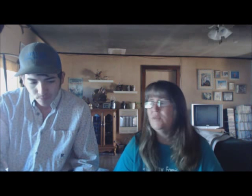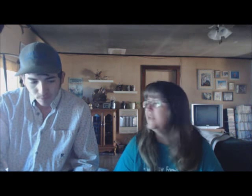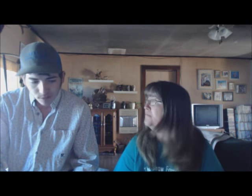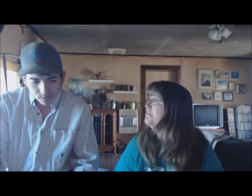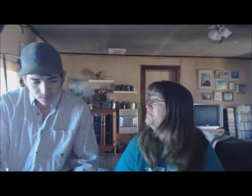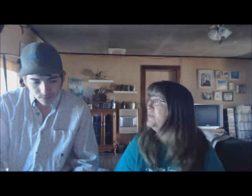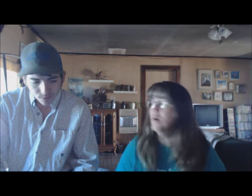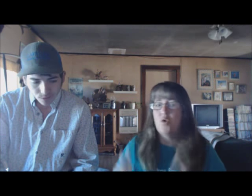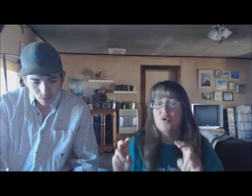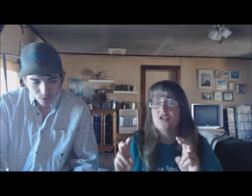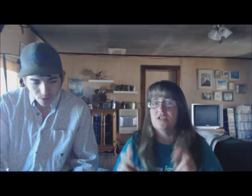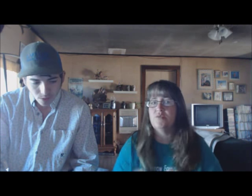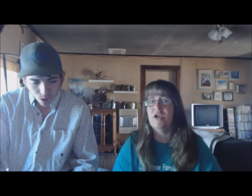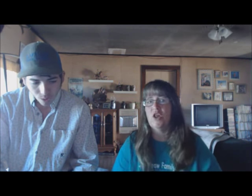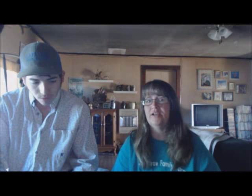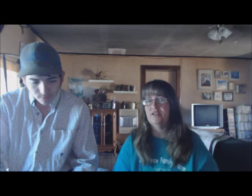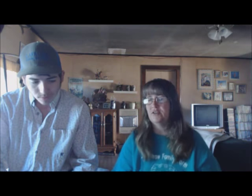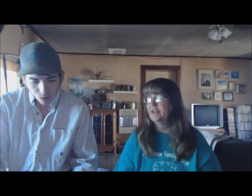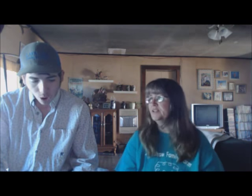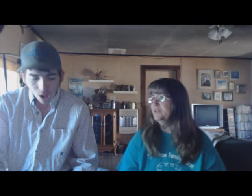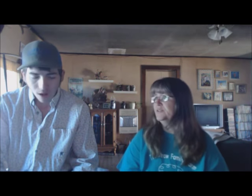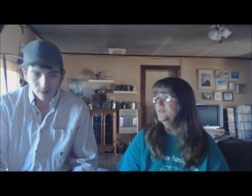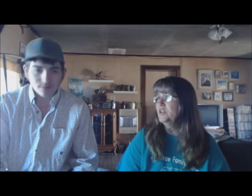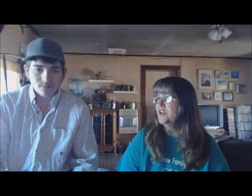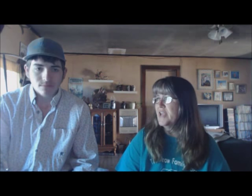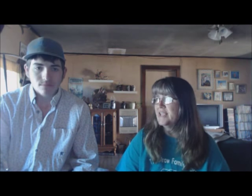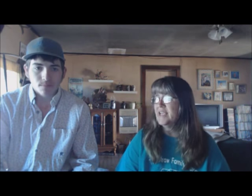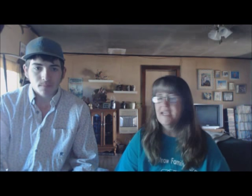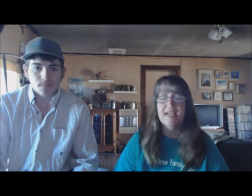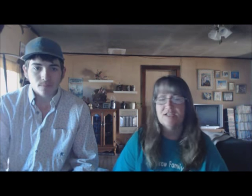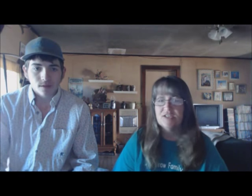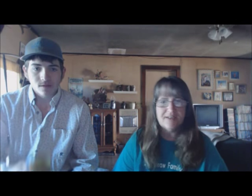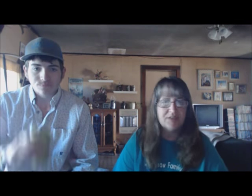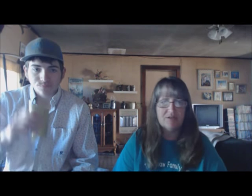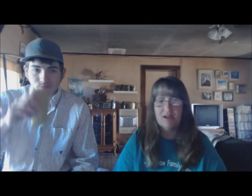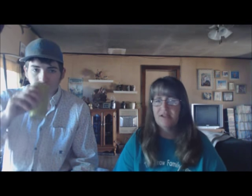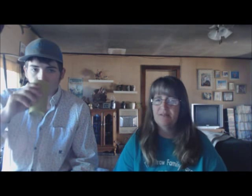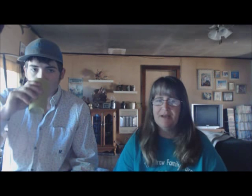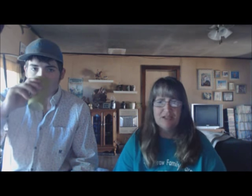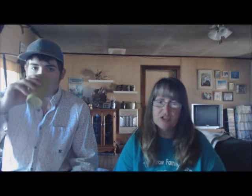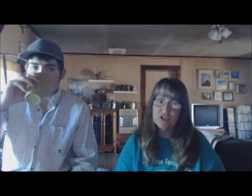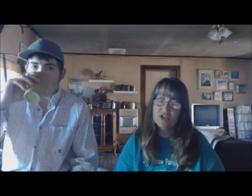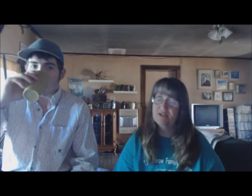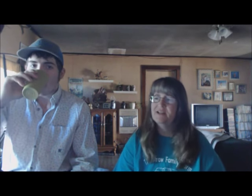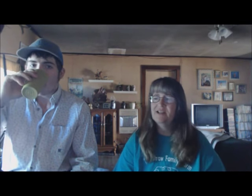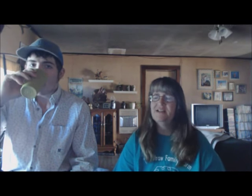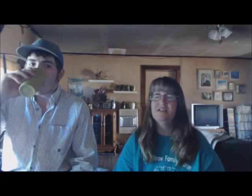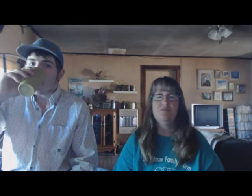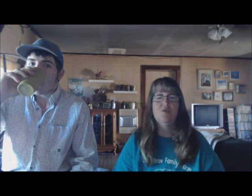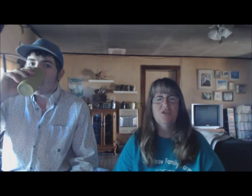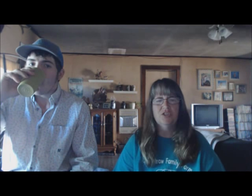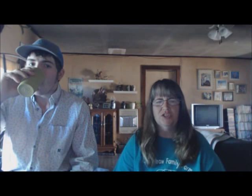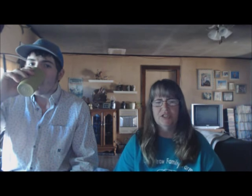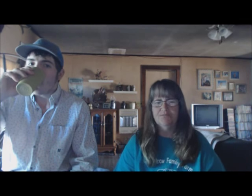We let them be a horse, as we call it. Correct? They're naked, and just out there running in the pasture. It does them a world of good.